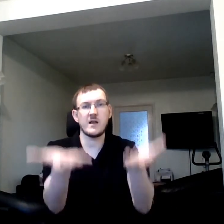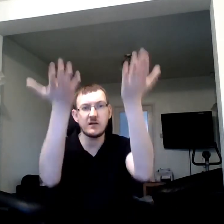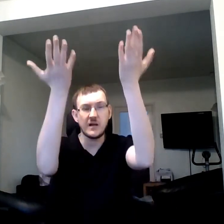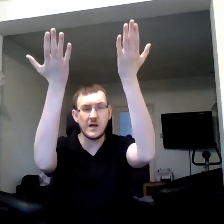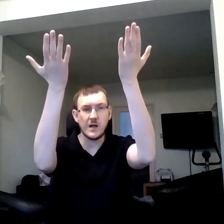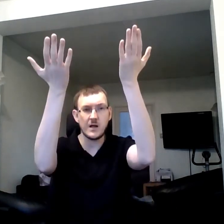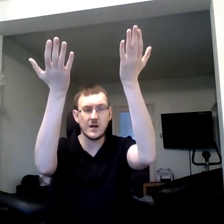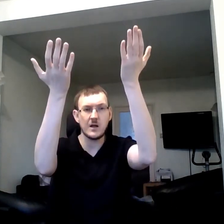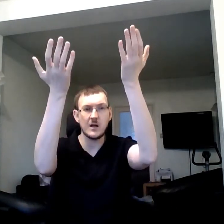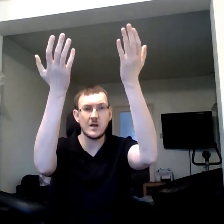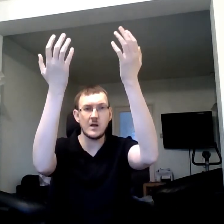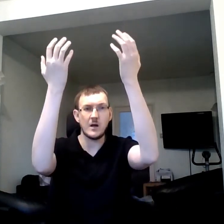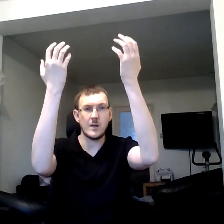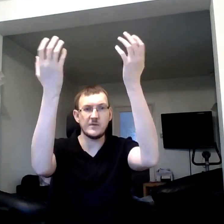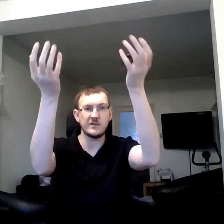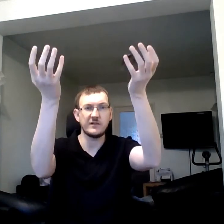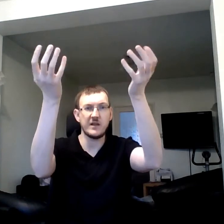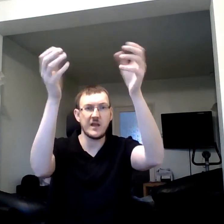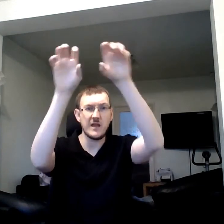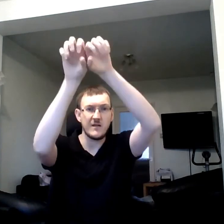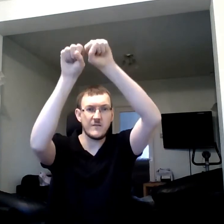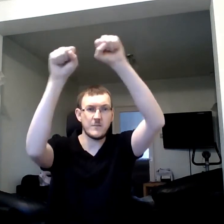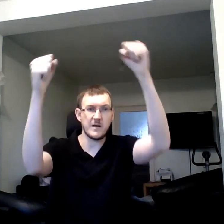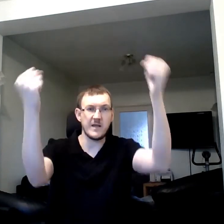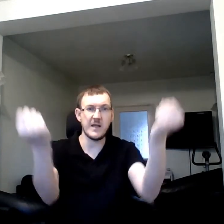I must give the